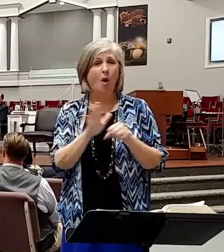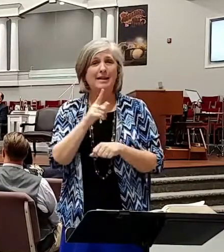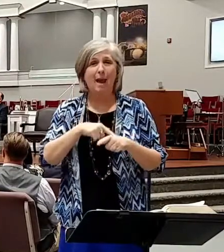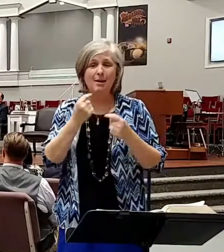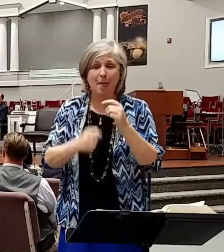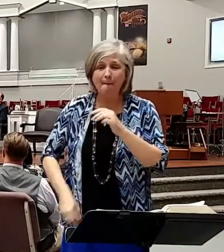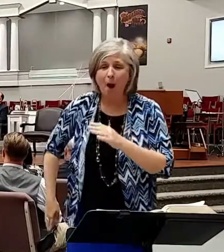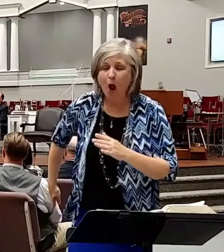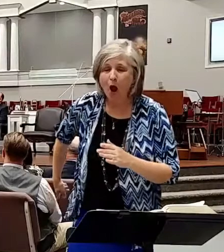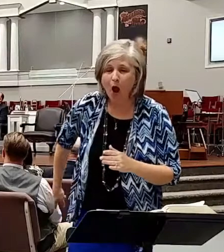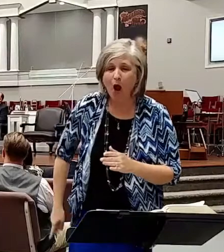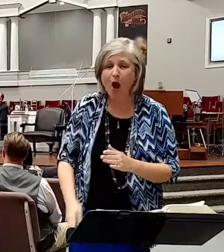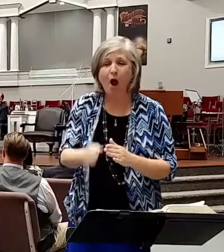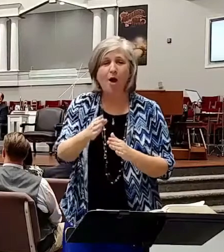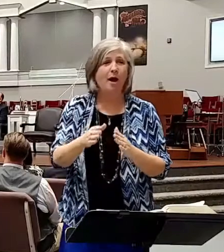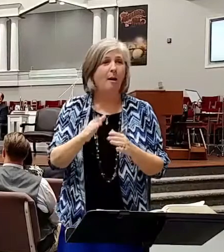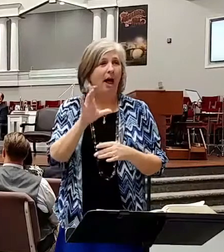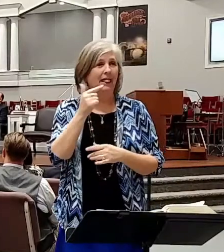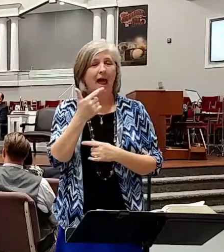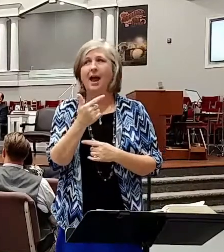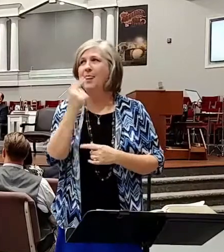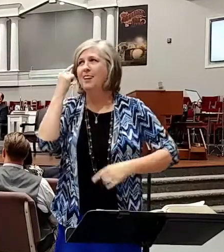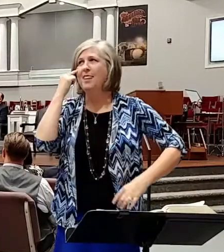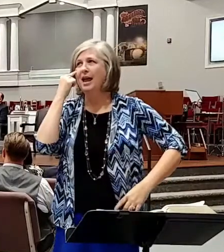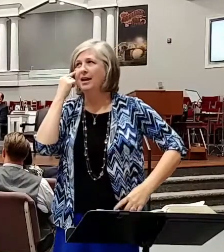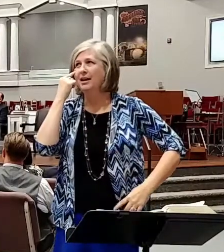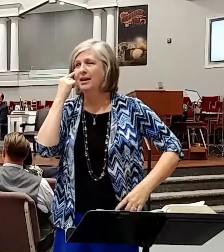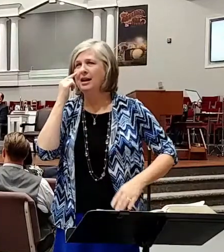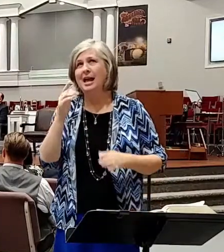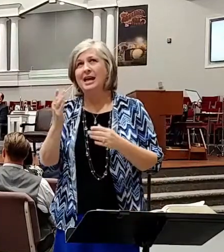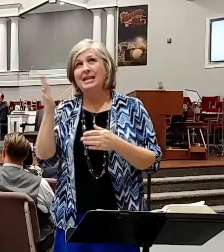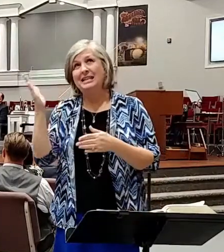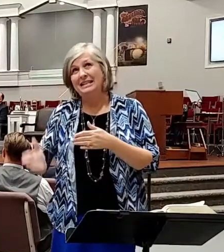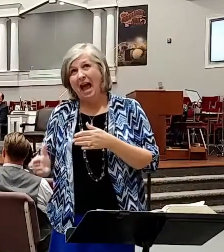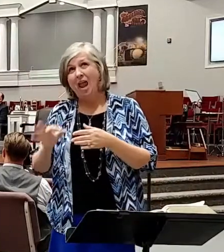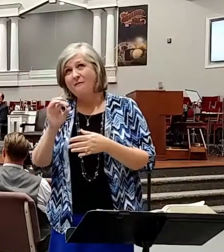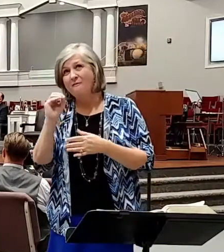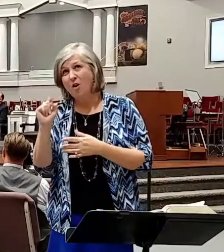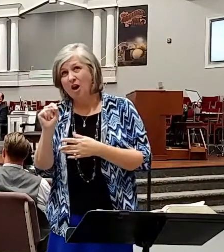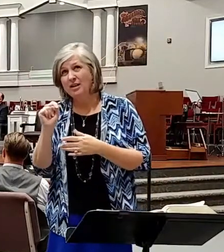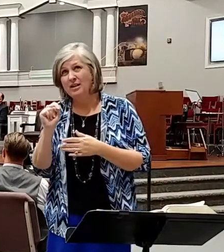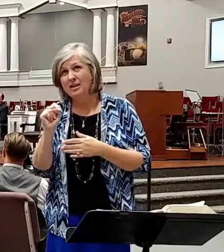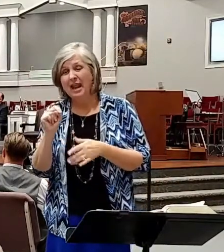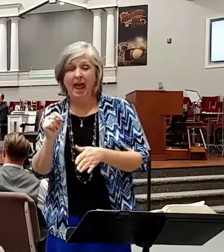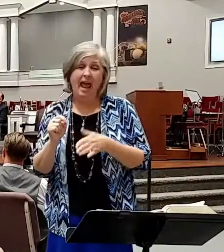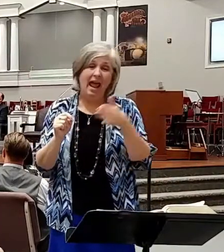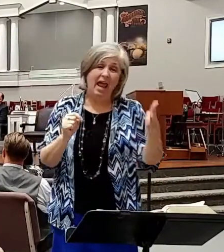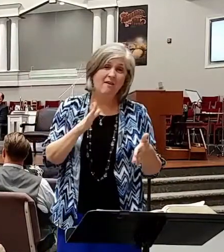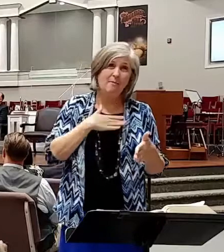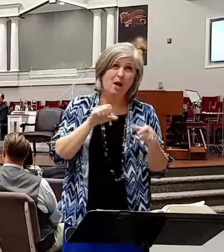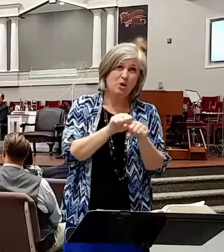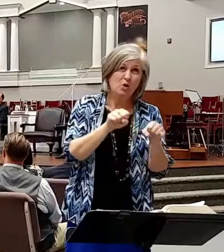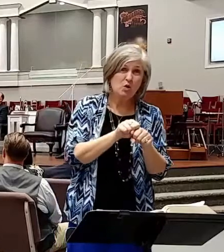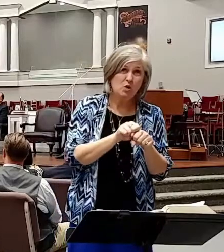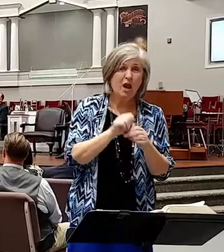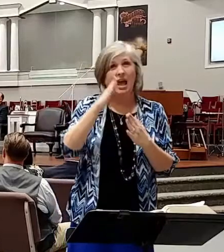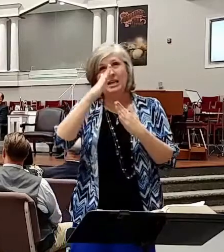swinging my leg, I'm thinking side of my foot, end of my shoe, top of my foot,